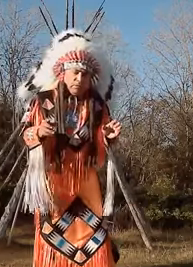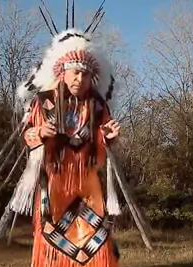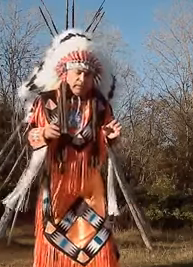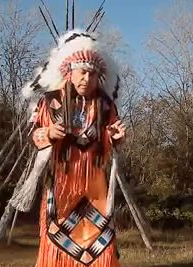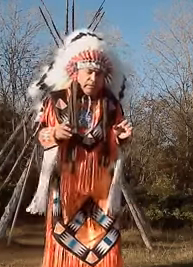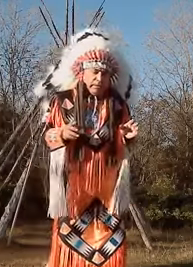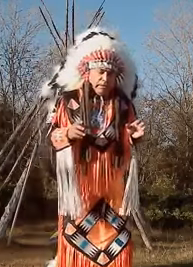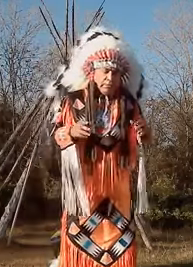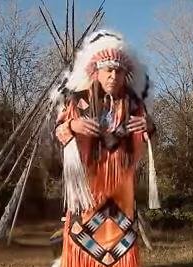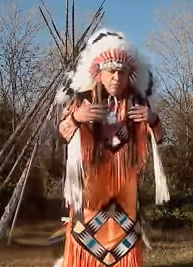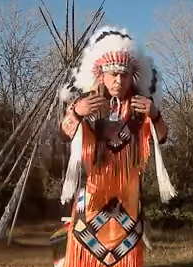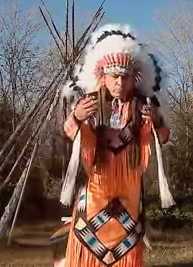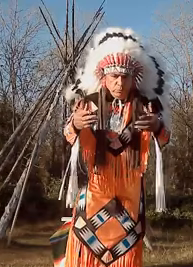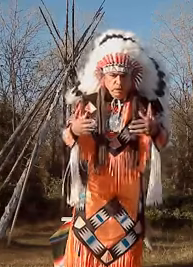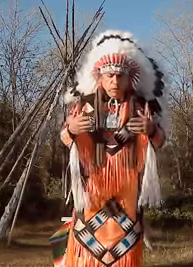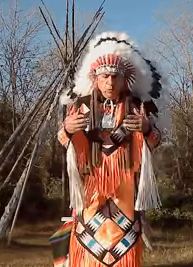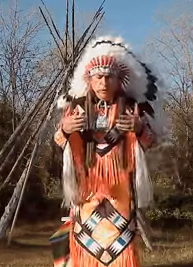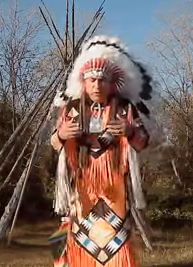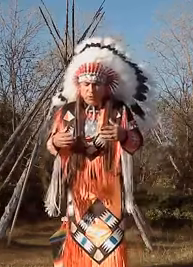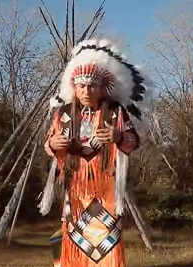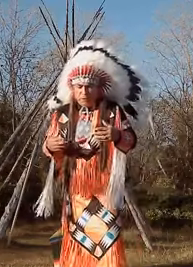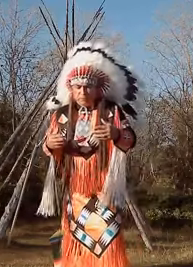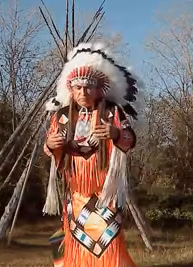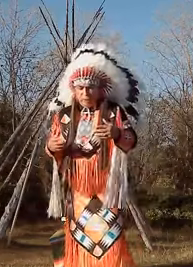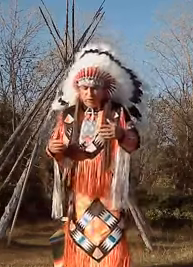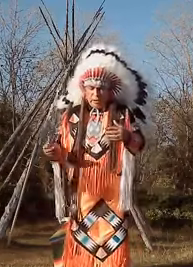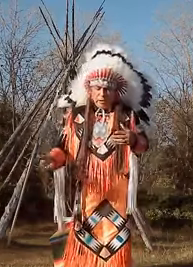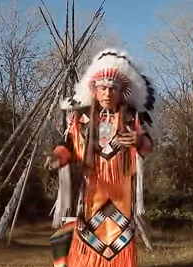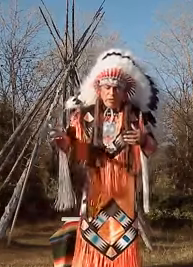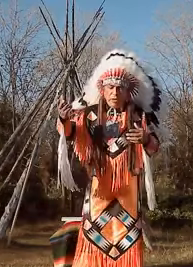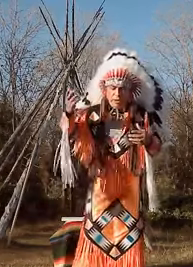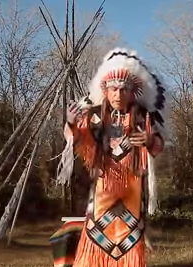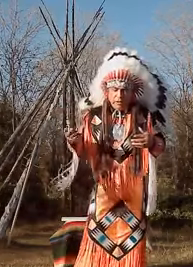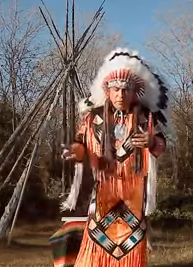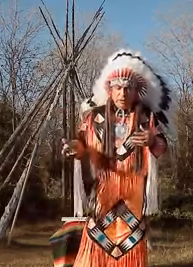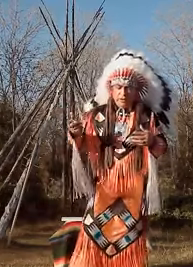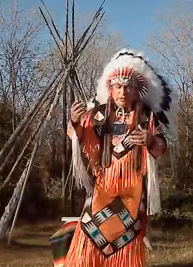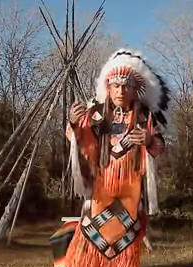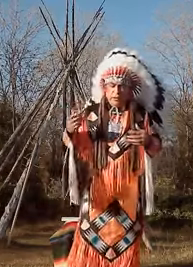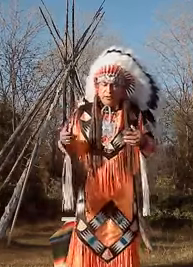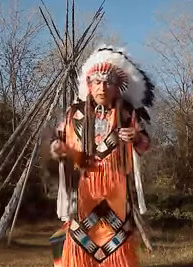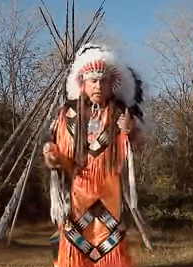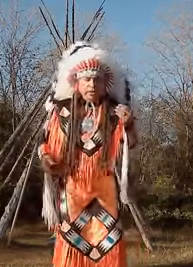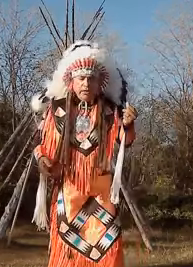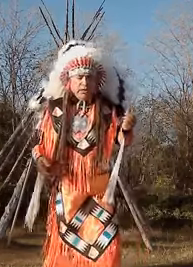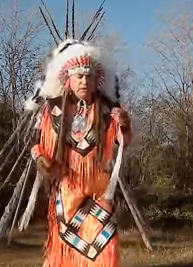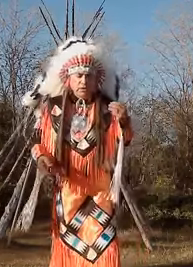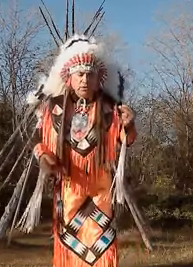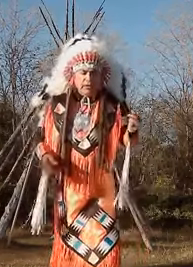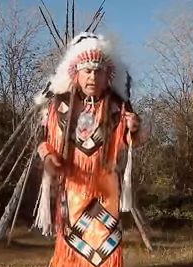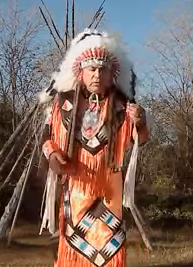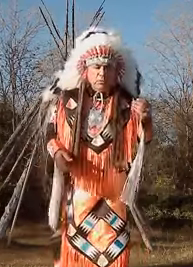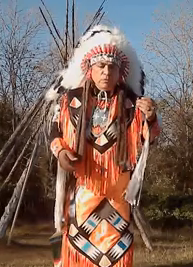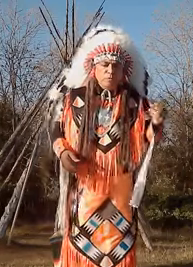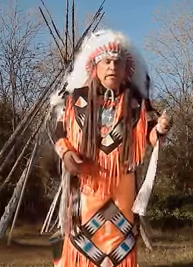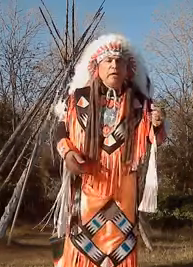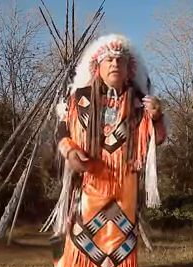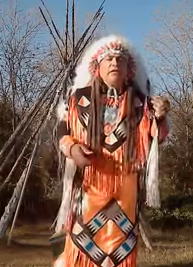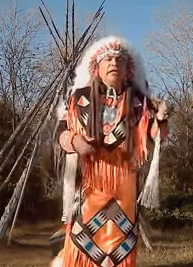that brought an awareness to me. So that later on, I began to pick this up. And man, I just knew what dad, almost what dad was thinking